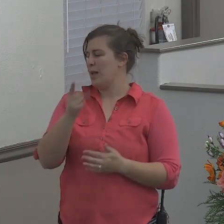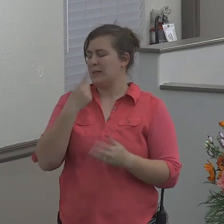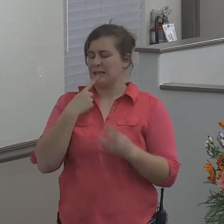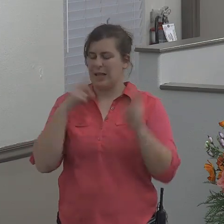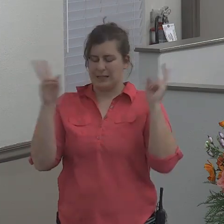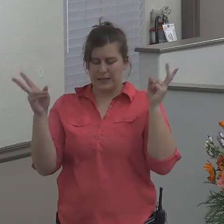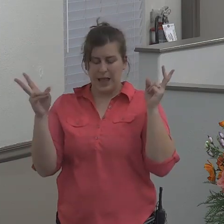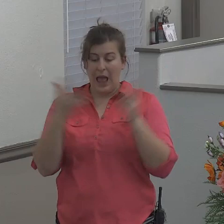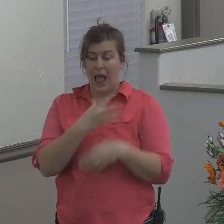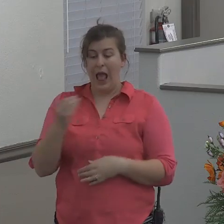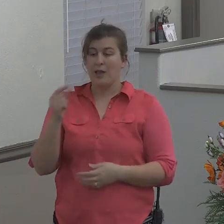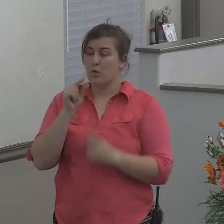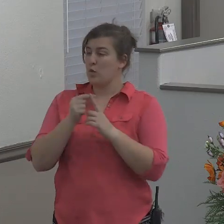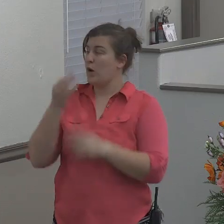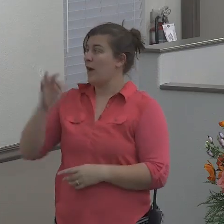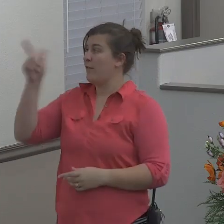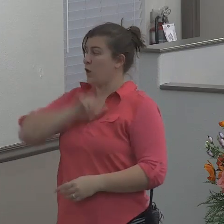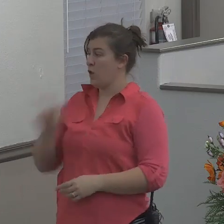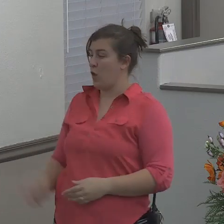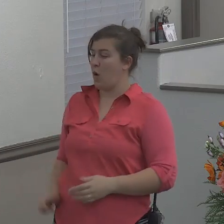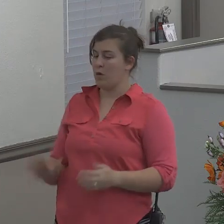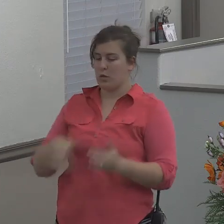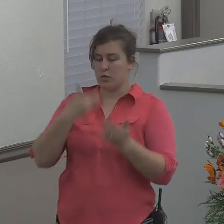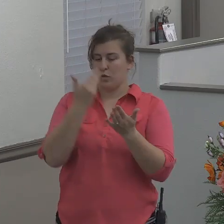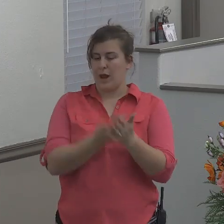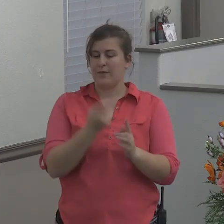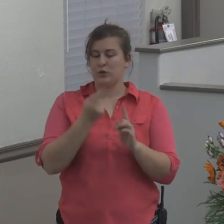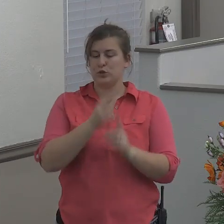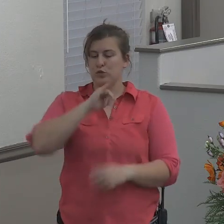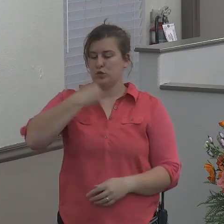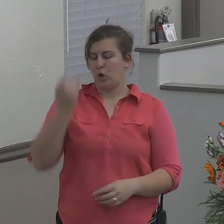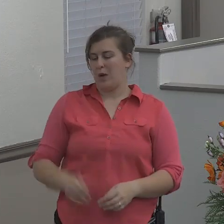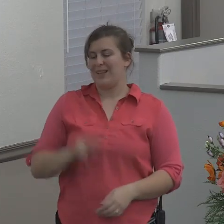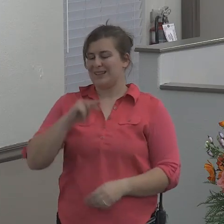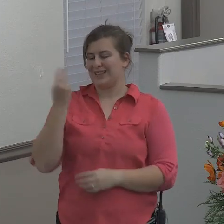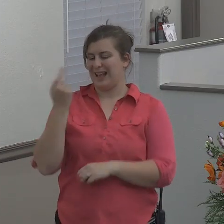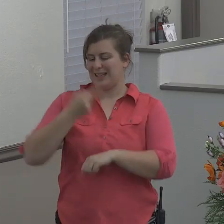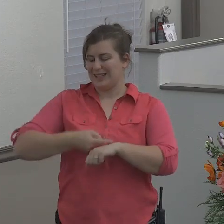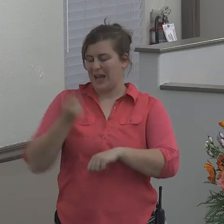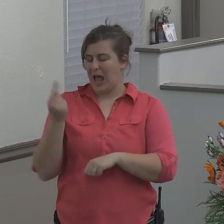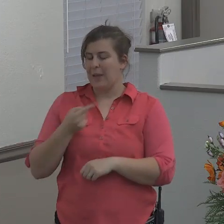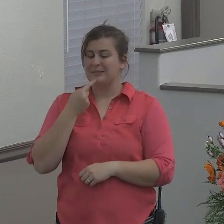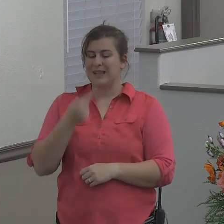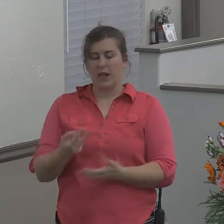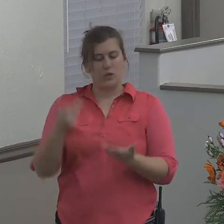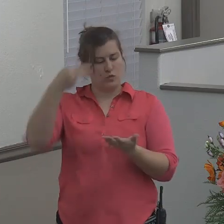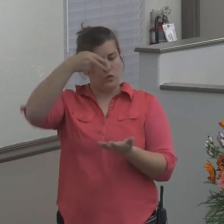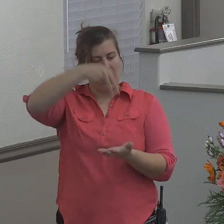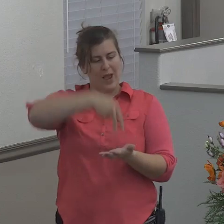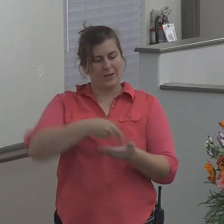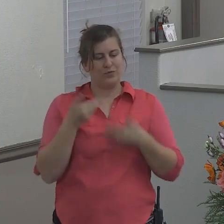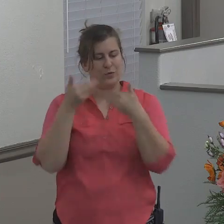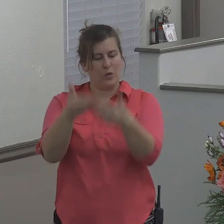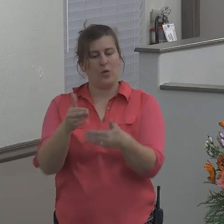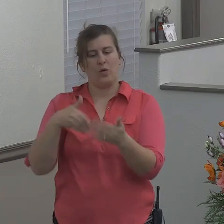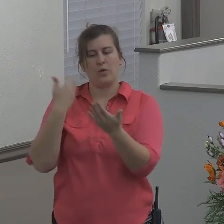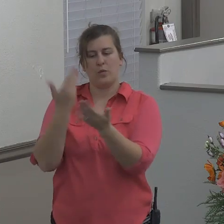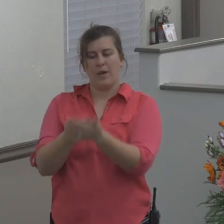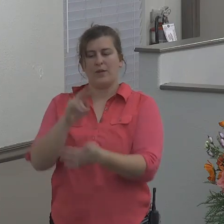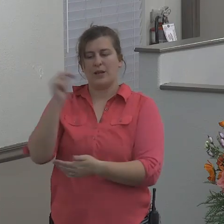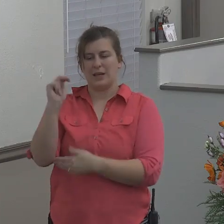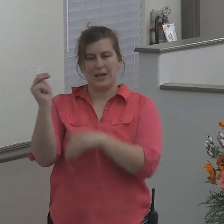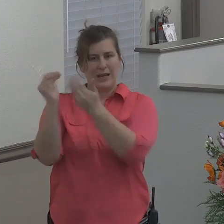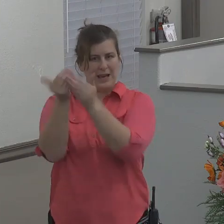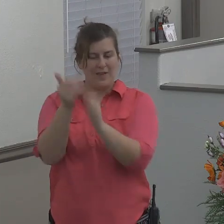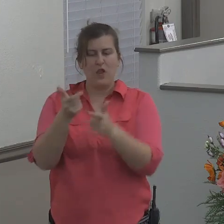and the word of the Lord came unto Jonah the second time saying arise go unto Nineveh that great